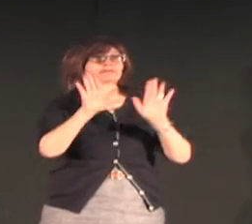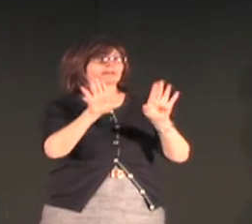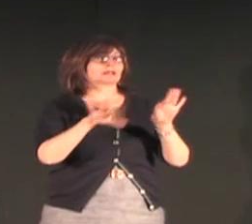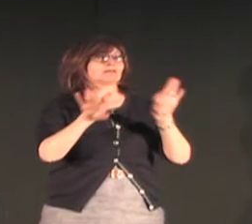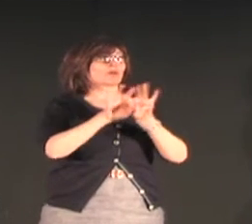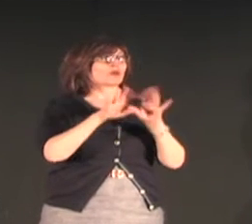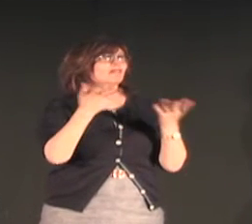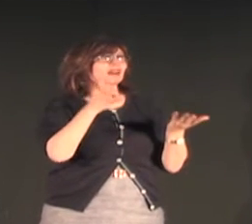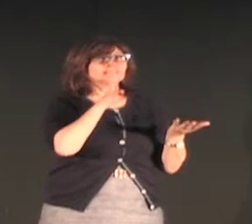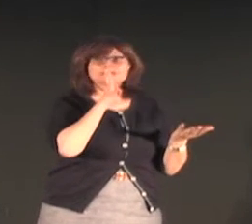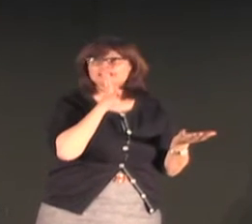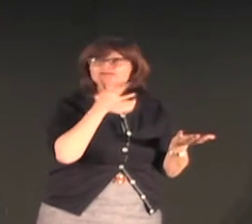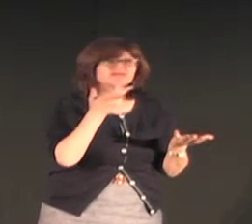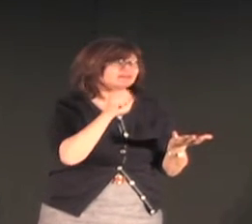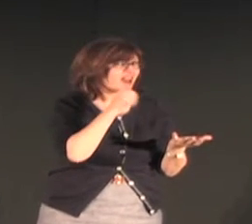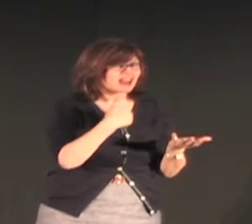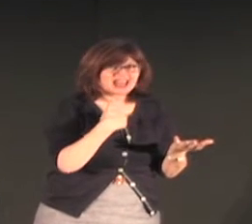happen much more quickly than we expected